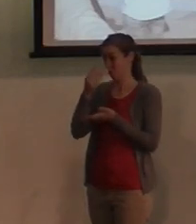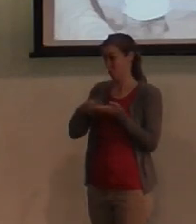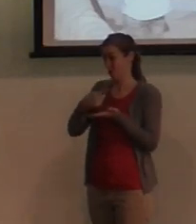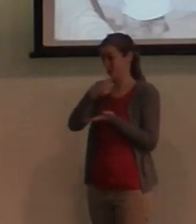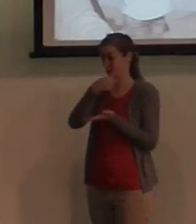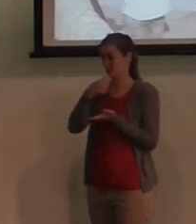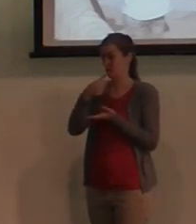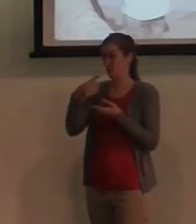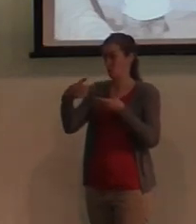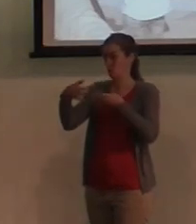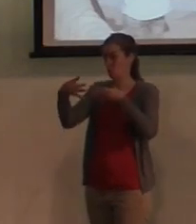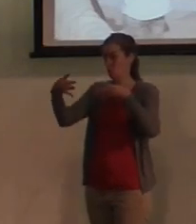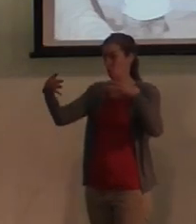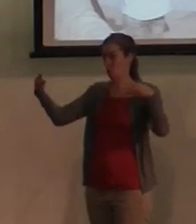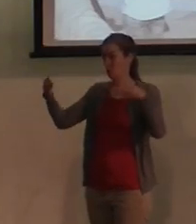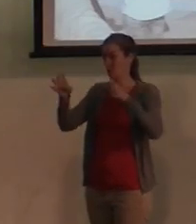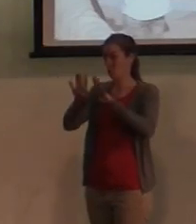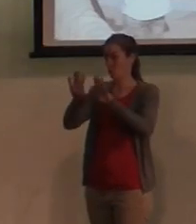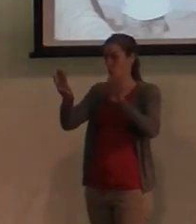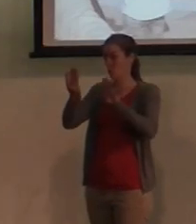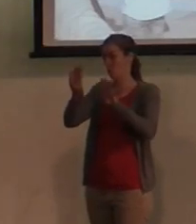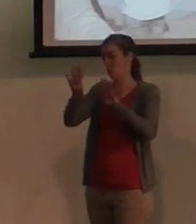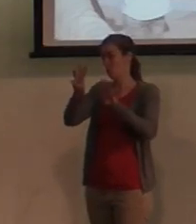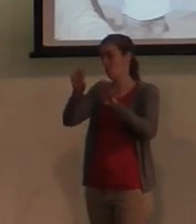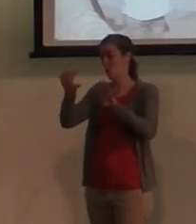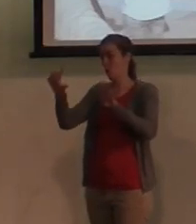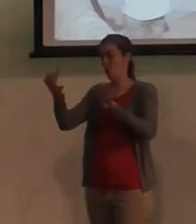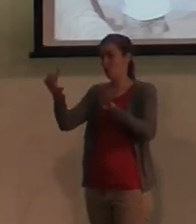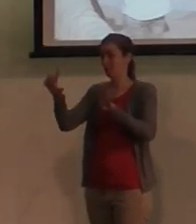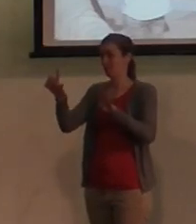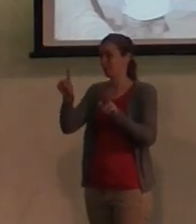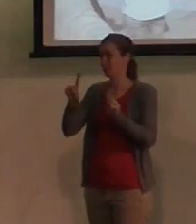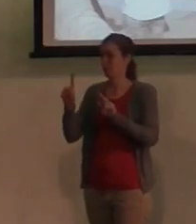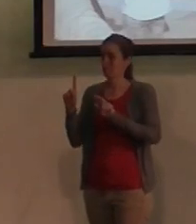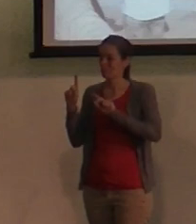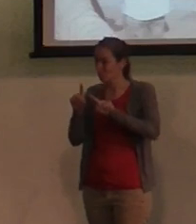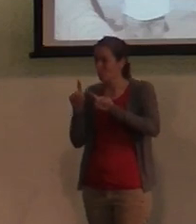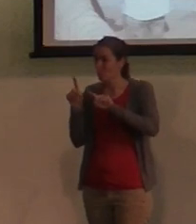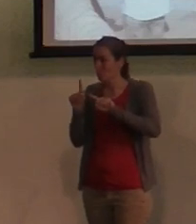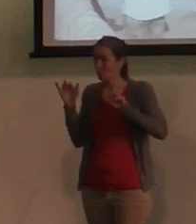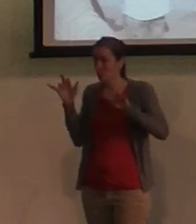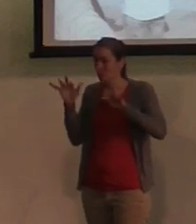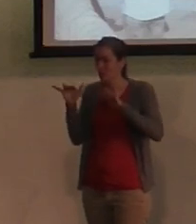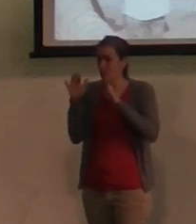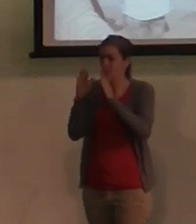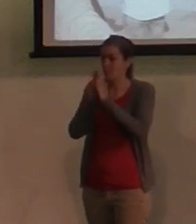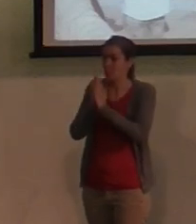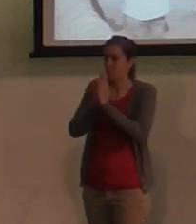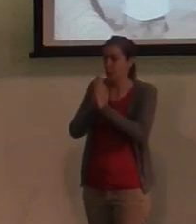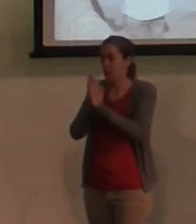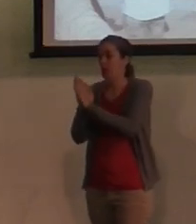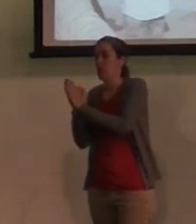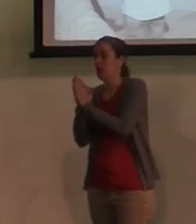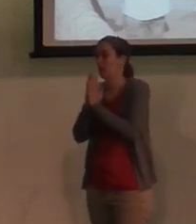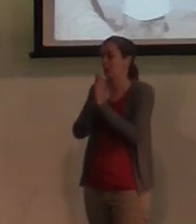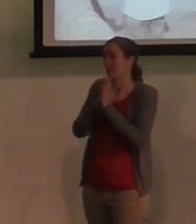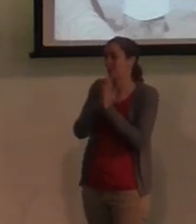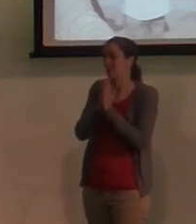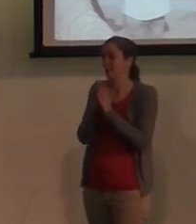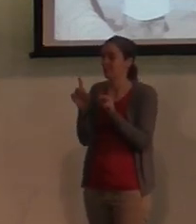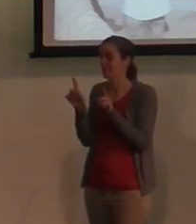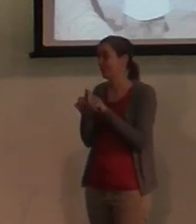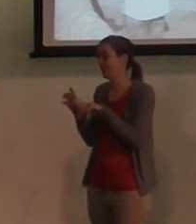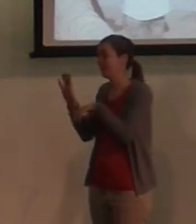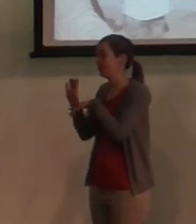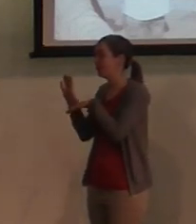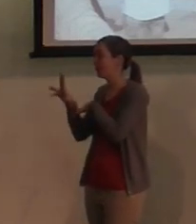everyone goes and prays. And I was joking with Paul this morning, I said, and it's not any different than churches in the United